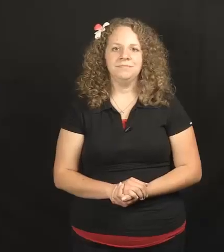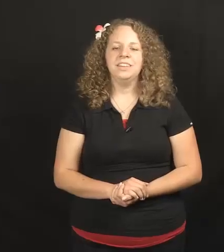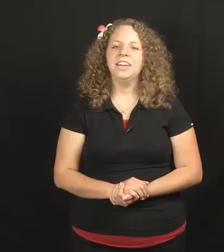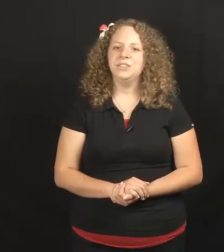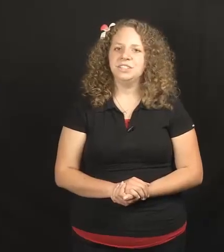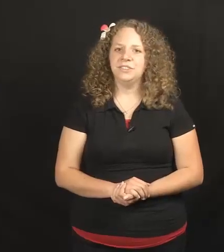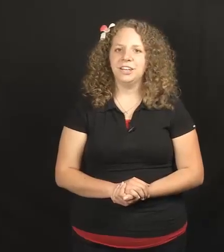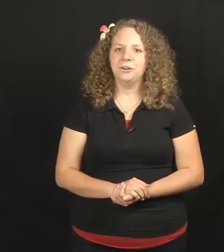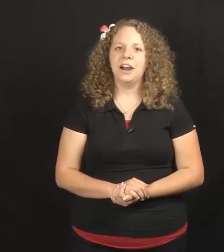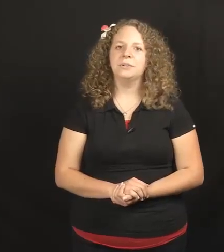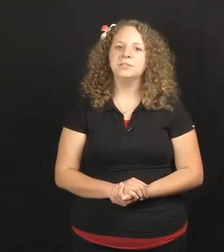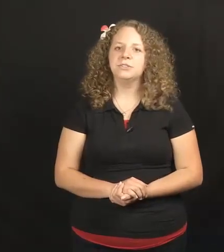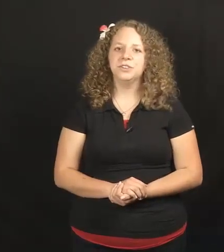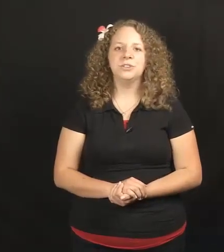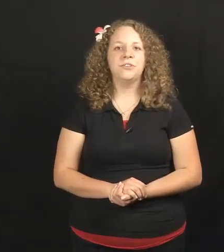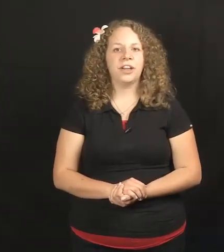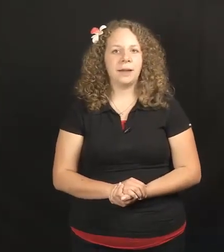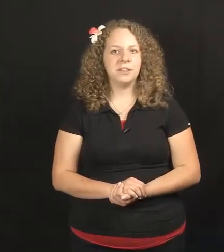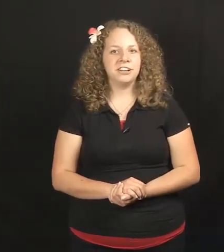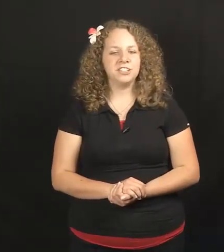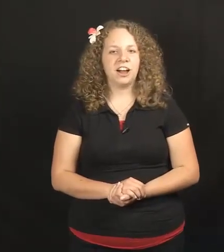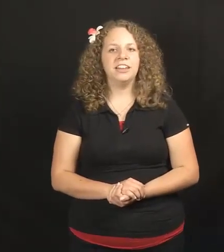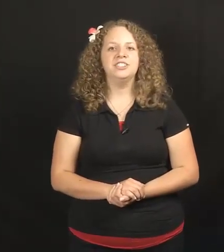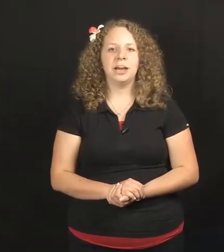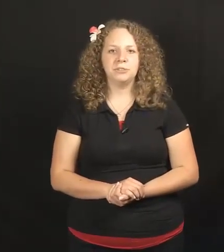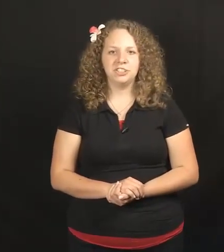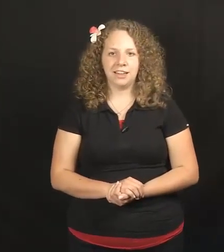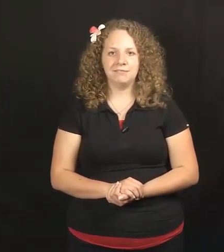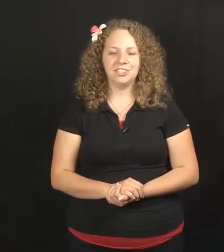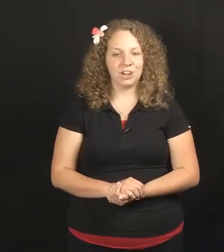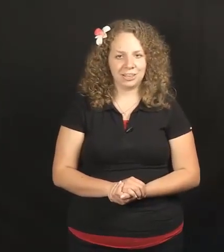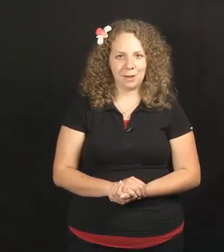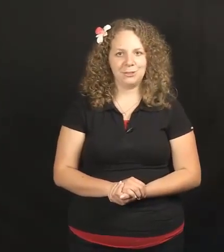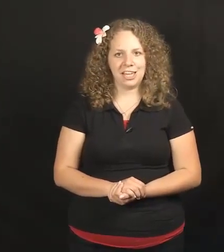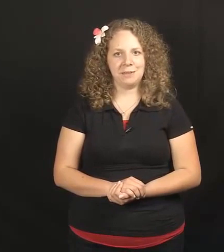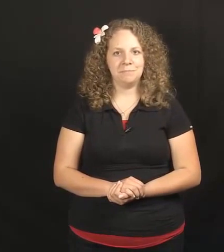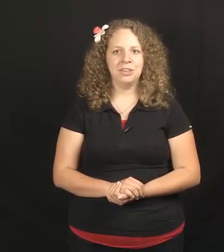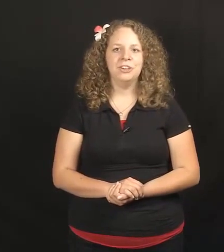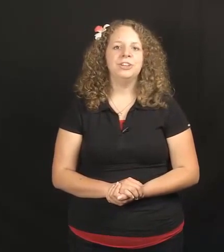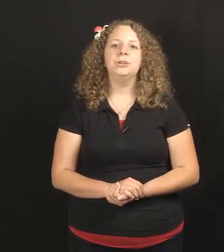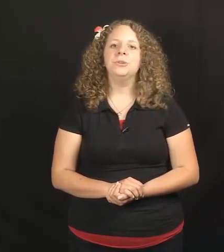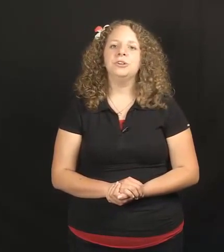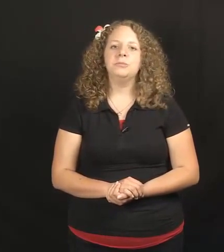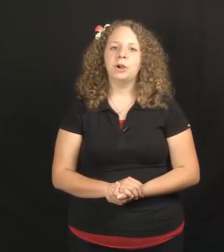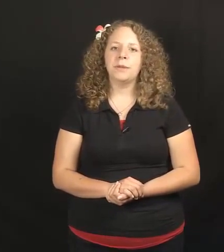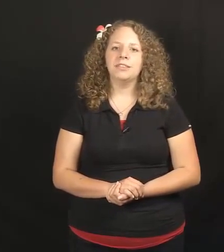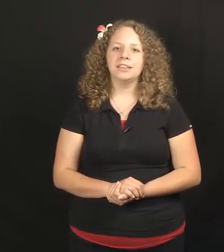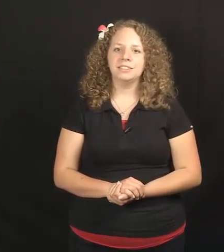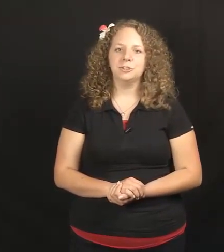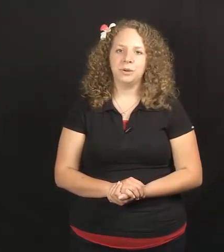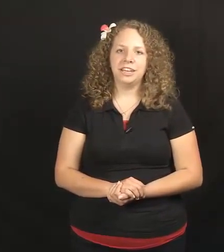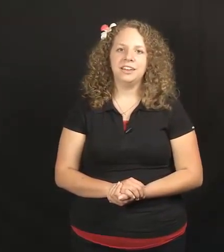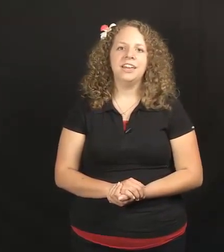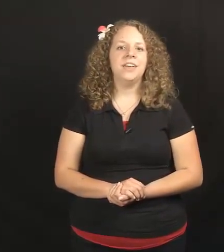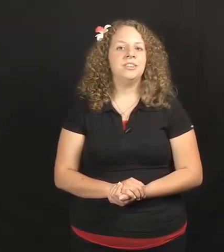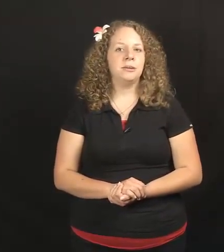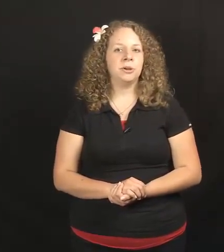In this video, I want to review the vocabulary taught in Chapter 10, Talking About Time. You will learn more about Lesson 20 in the number